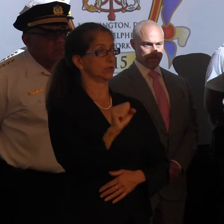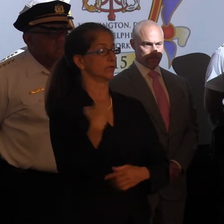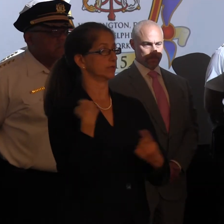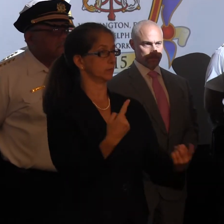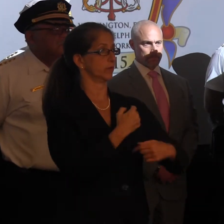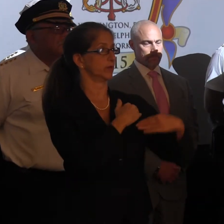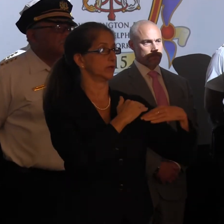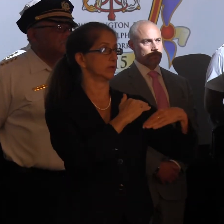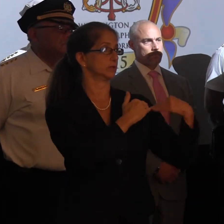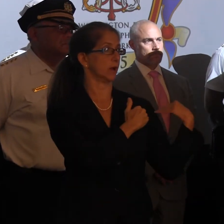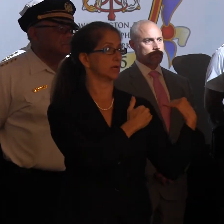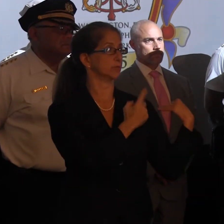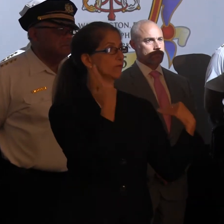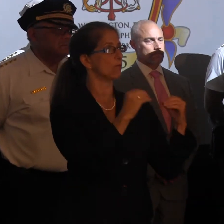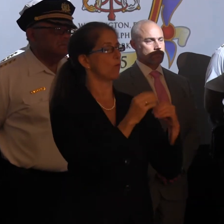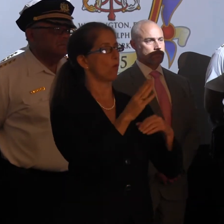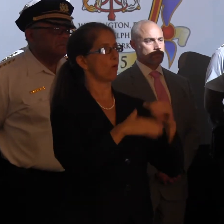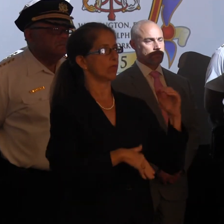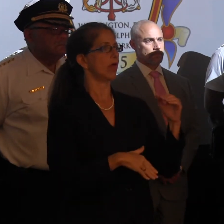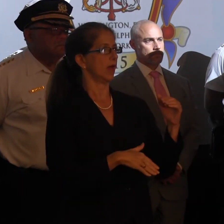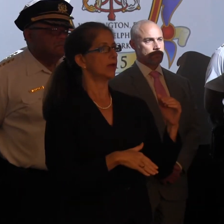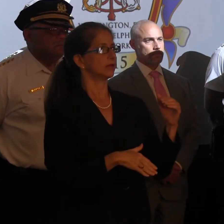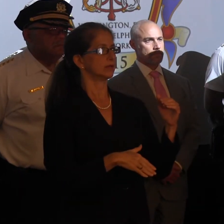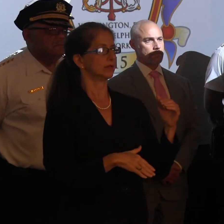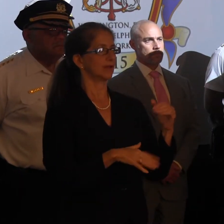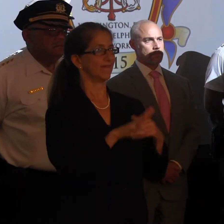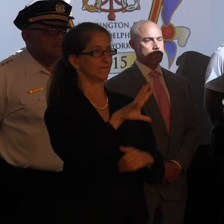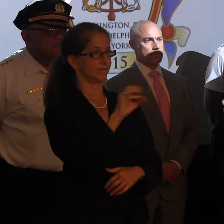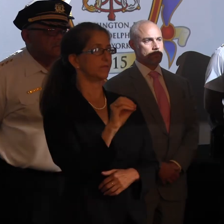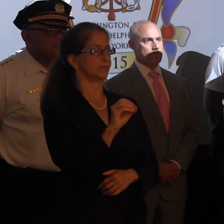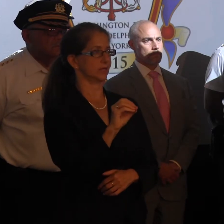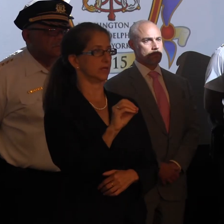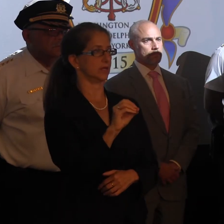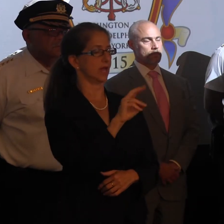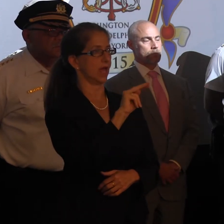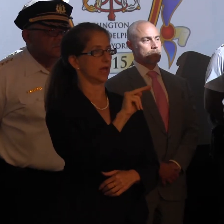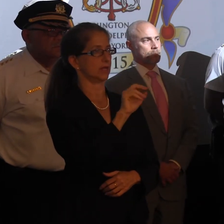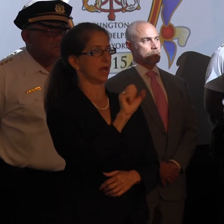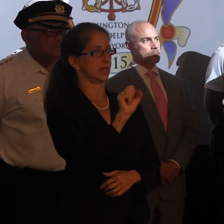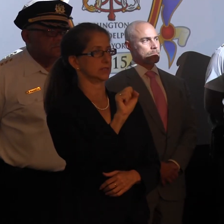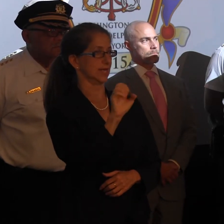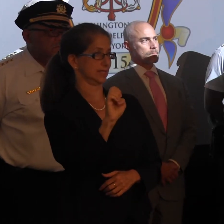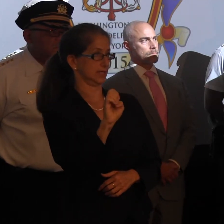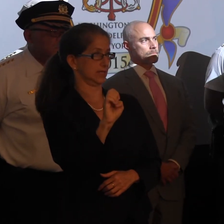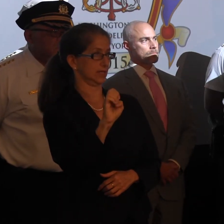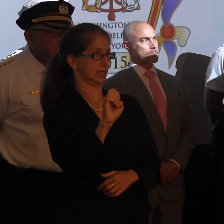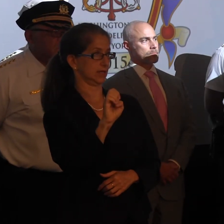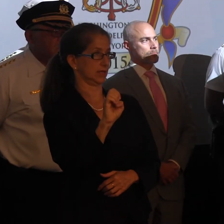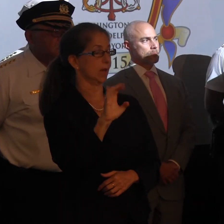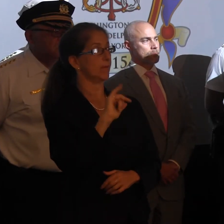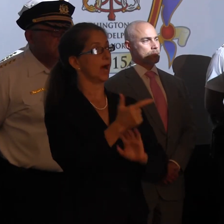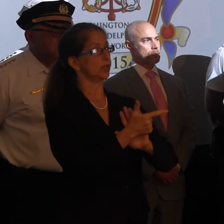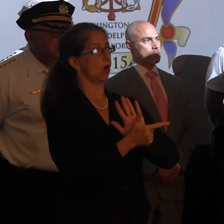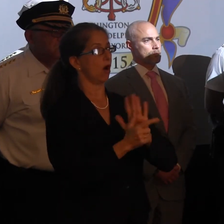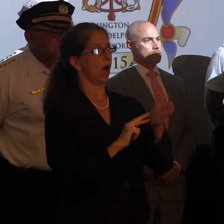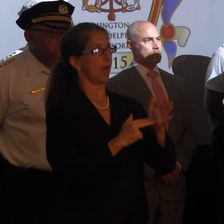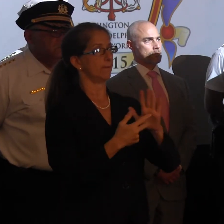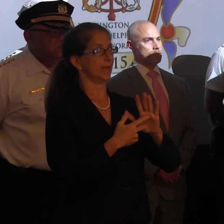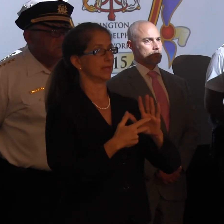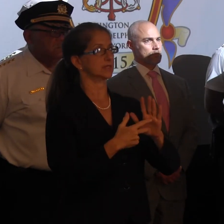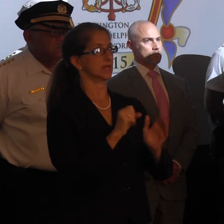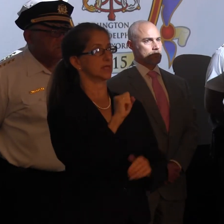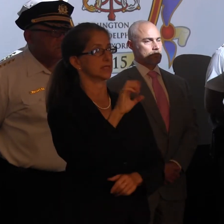responsible for over, after these visits, over 50 NSSEs. And what that does, by law, puts the Secret